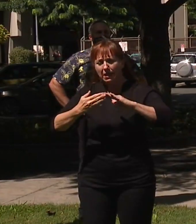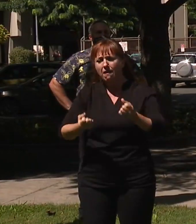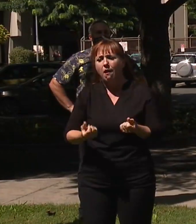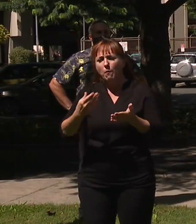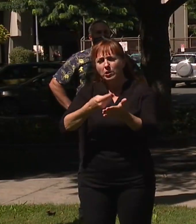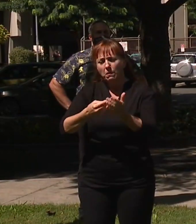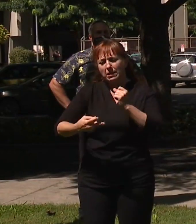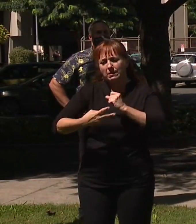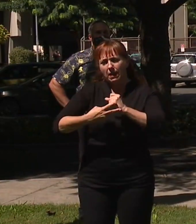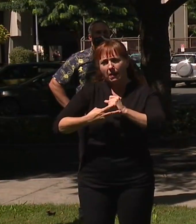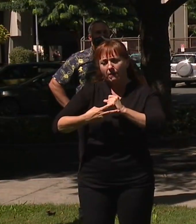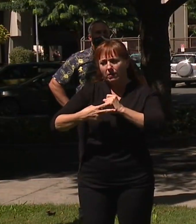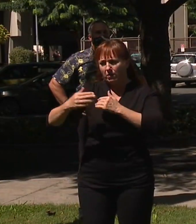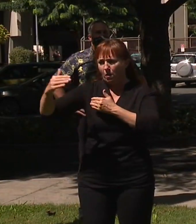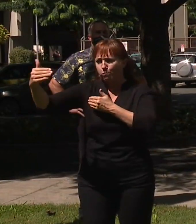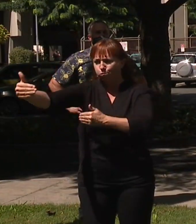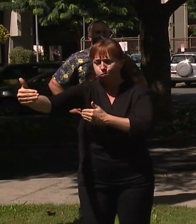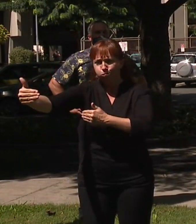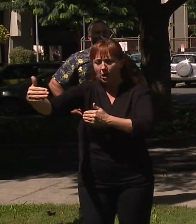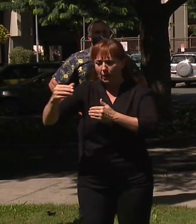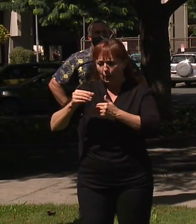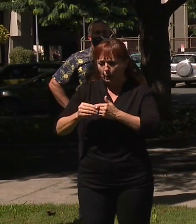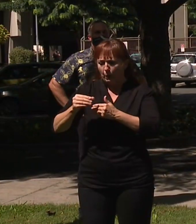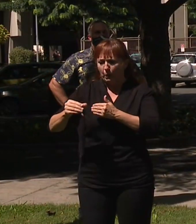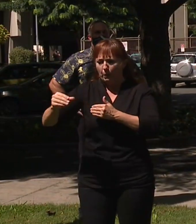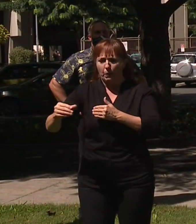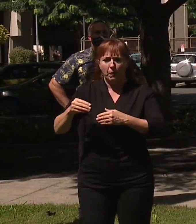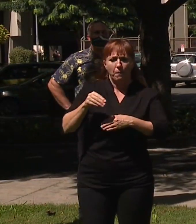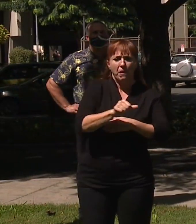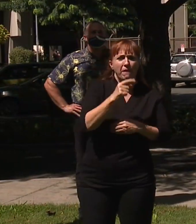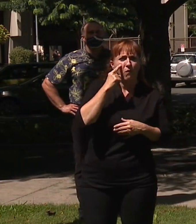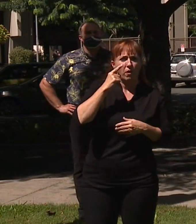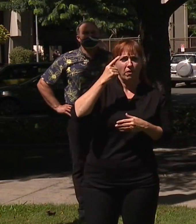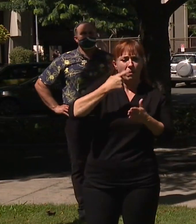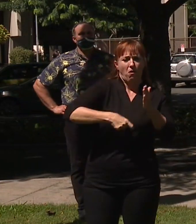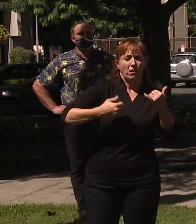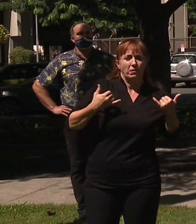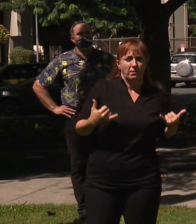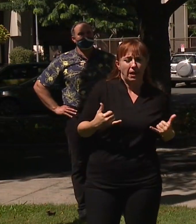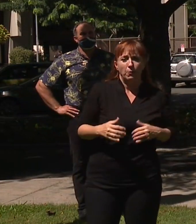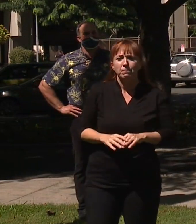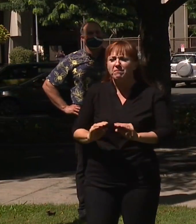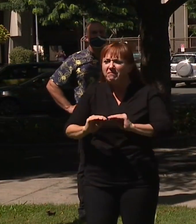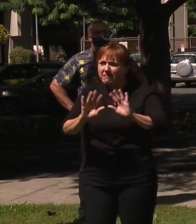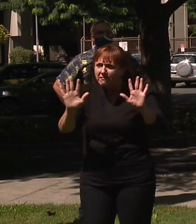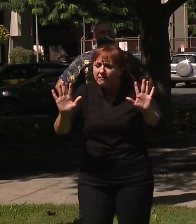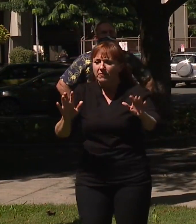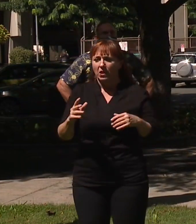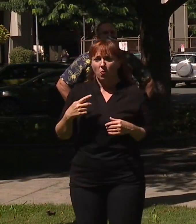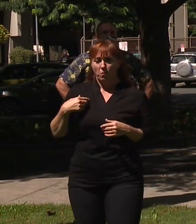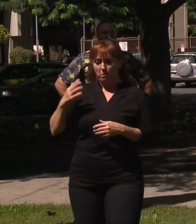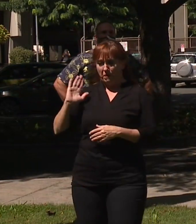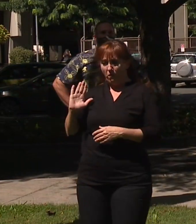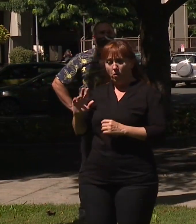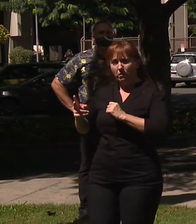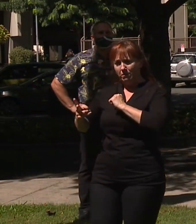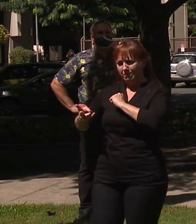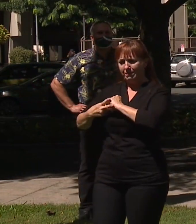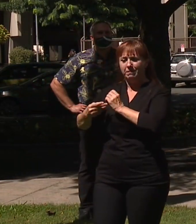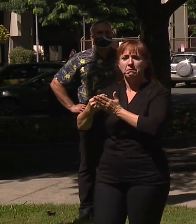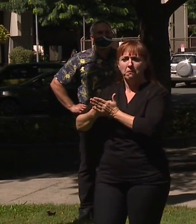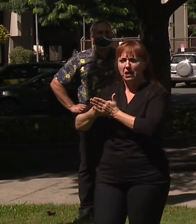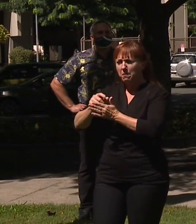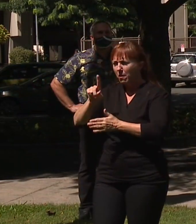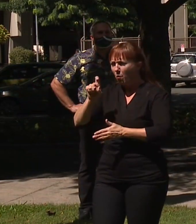year over year and pay for the upfront costs. Now, I want to be clear that there was a little bit of money set aside. I